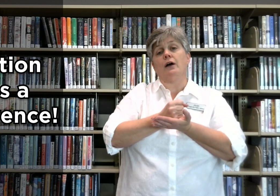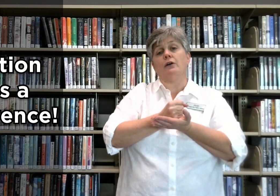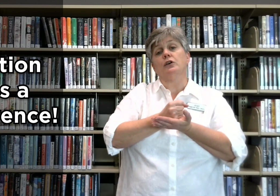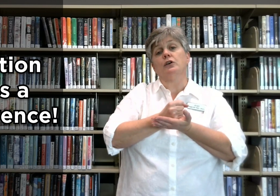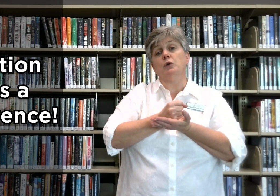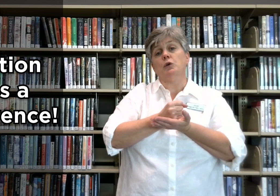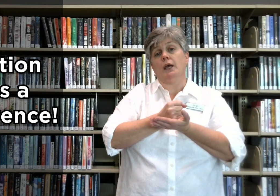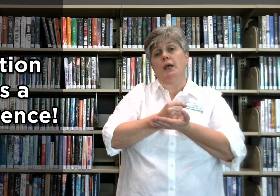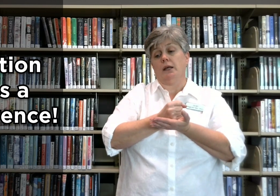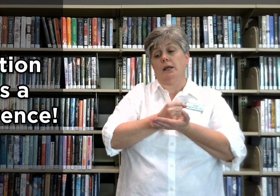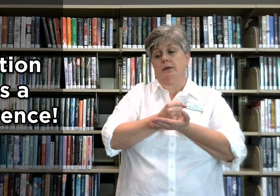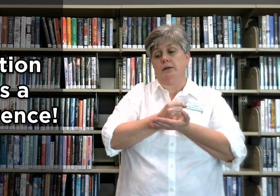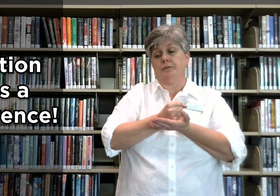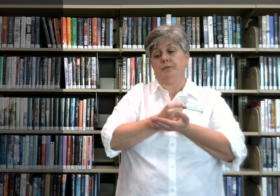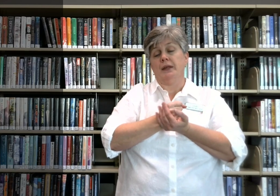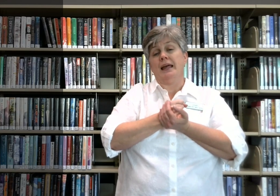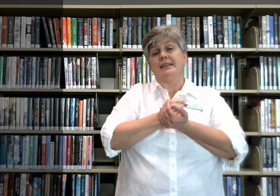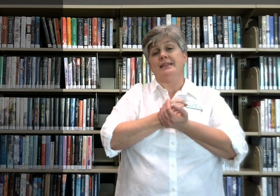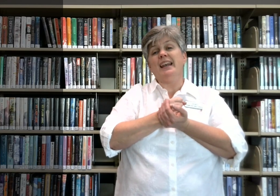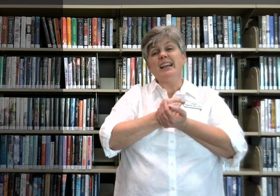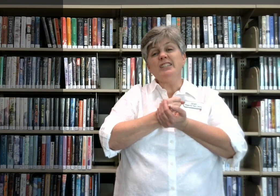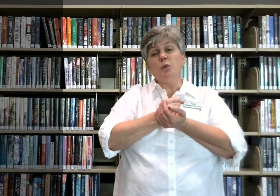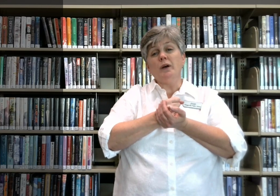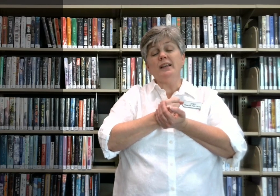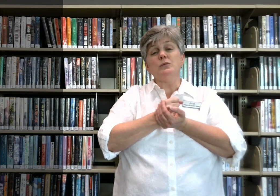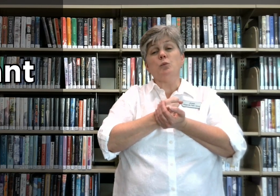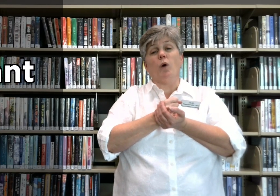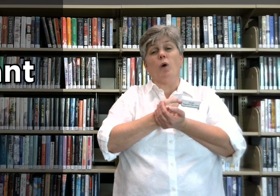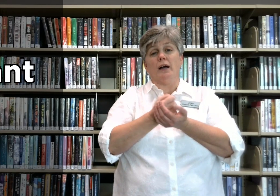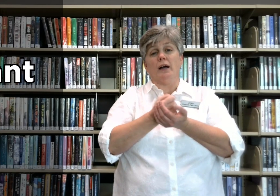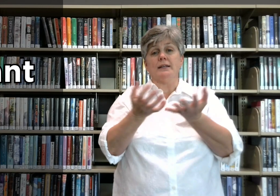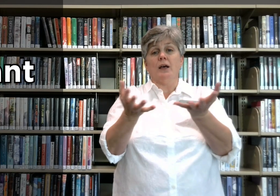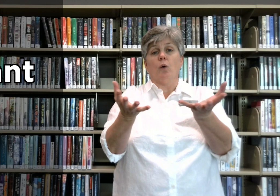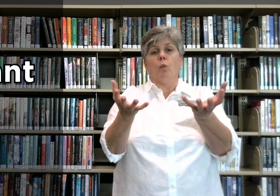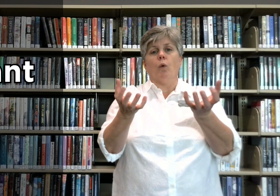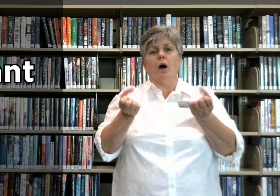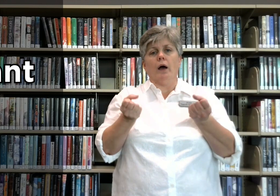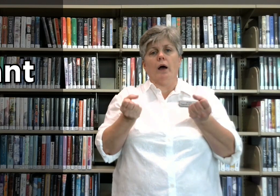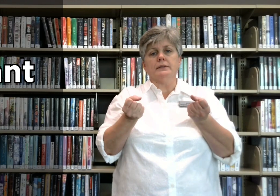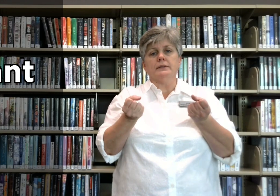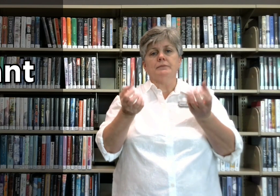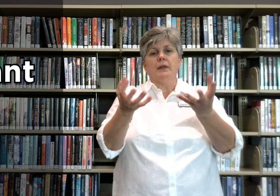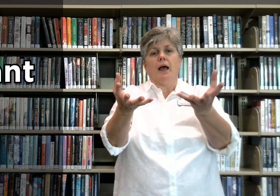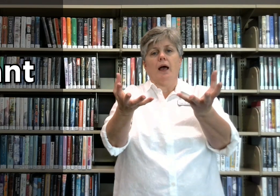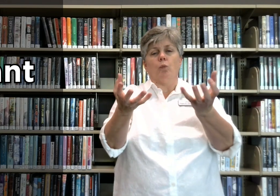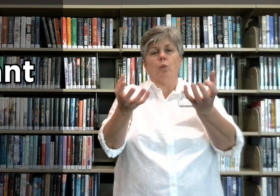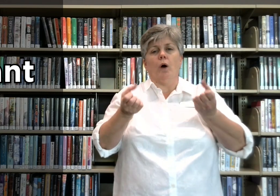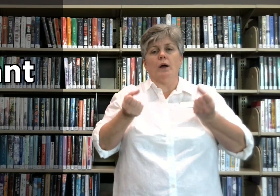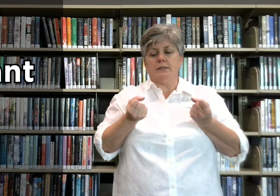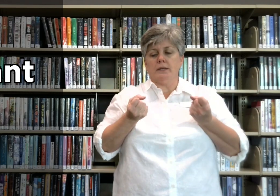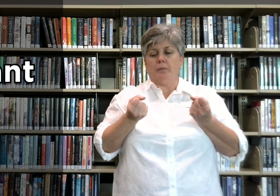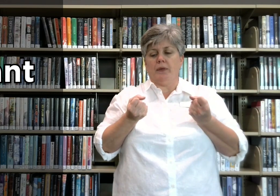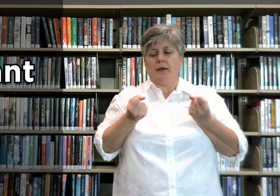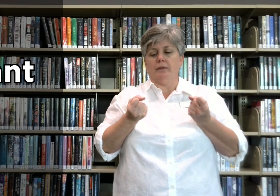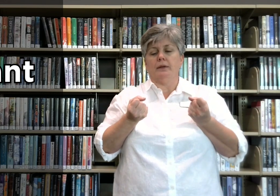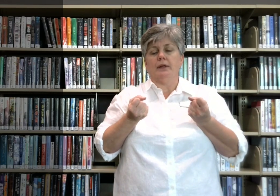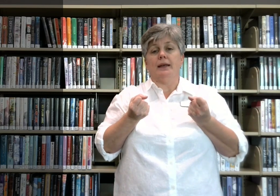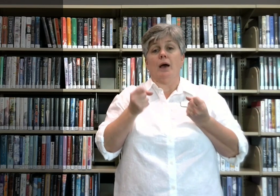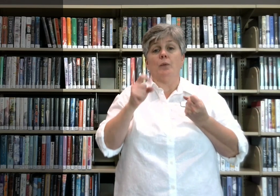you're communicating. The next one is want. Want. I want something. Now we